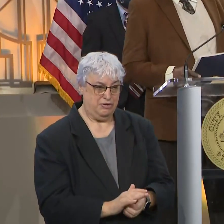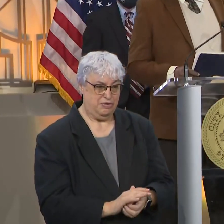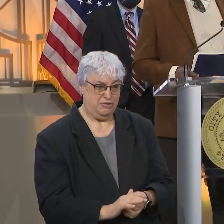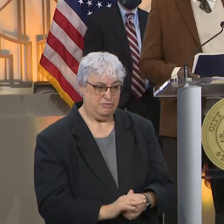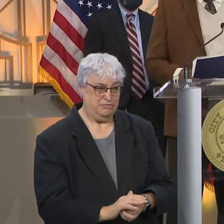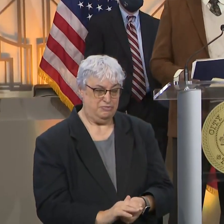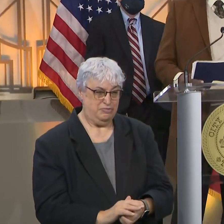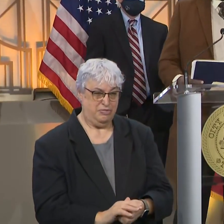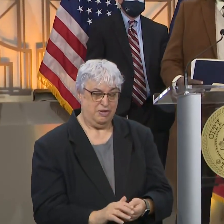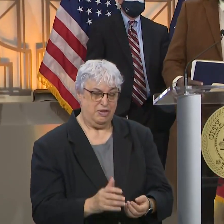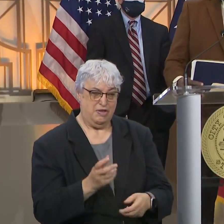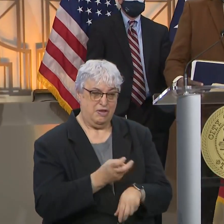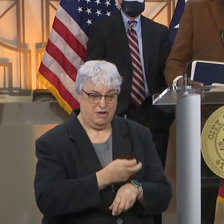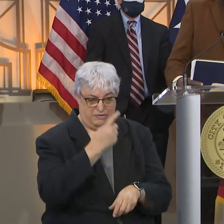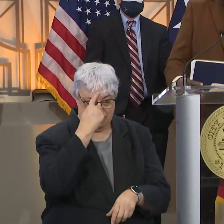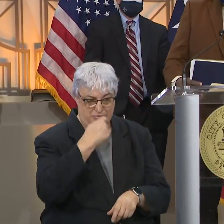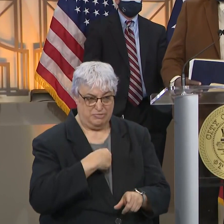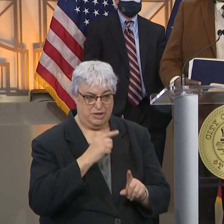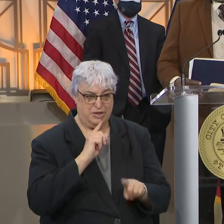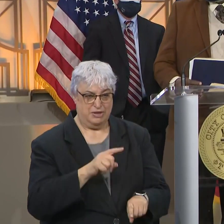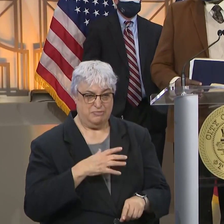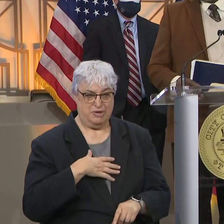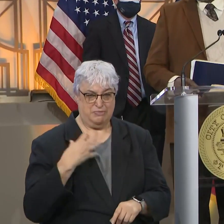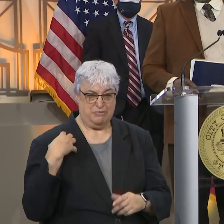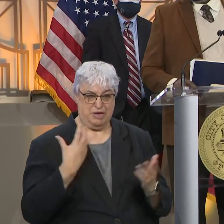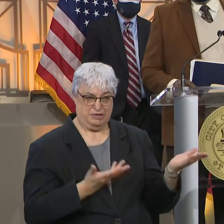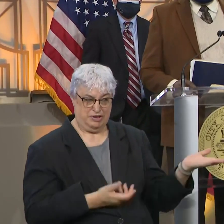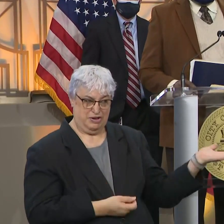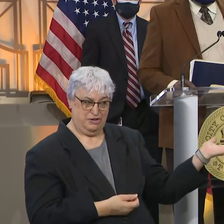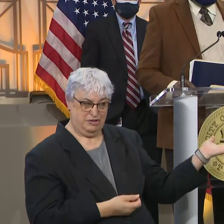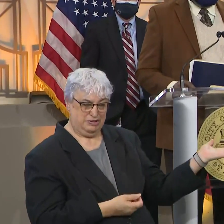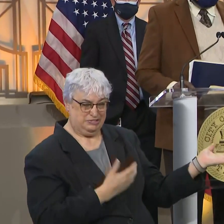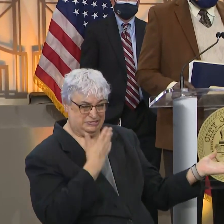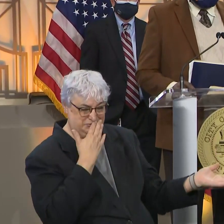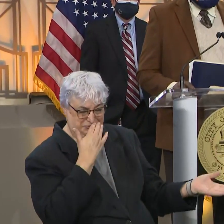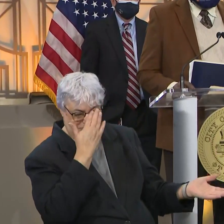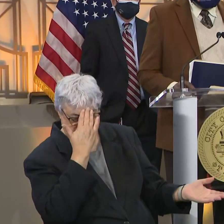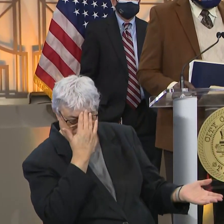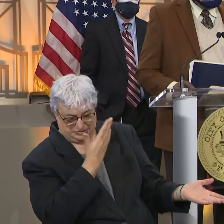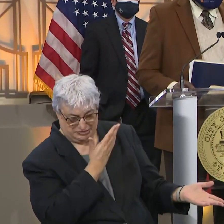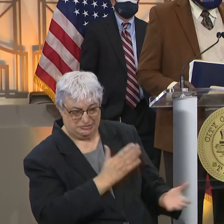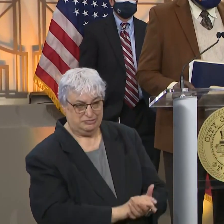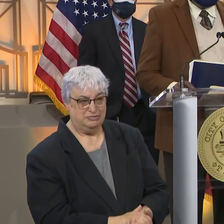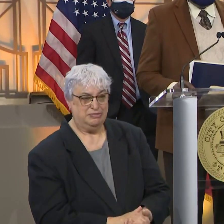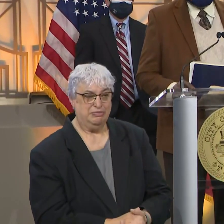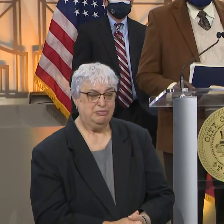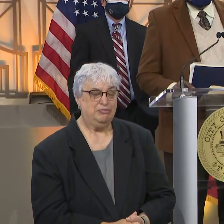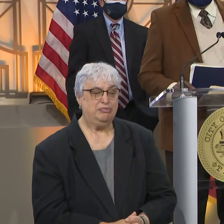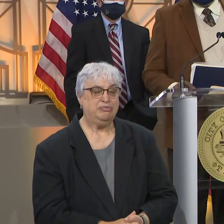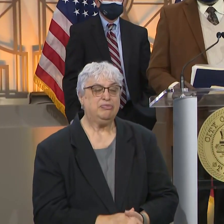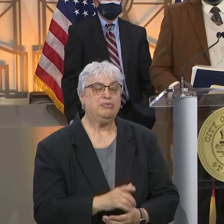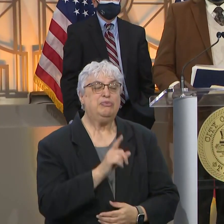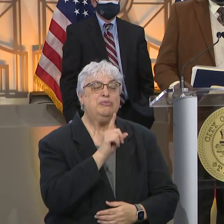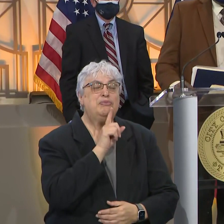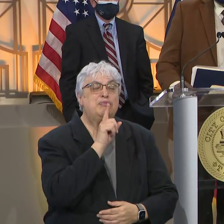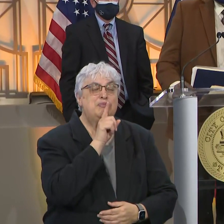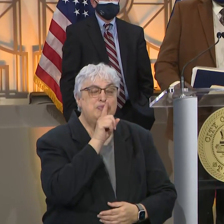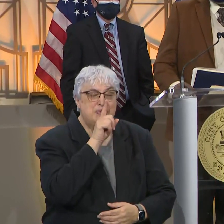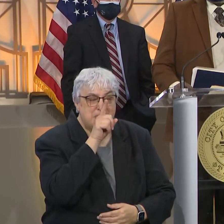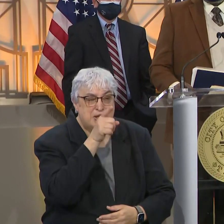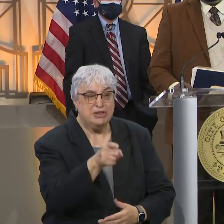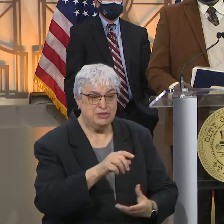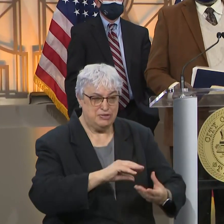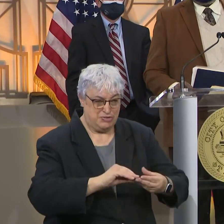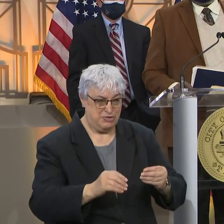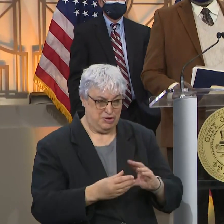It's hard for me to answer that question because my boss is here. But the reality is that